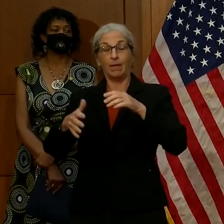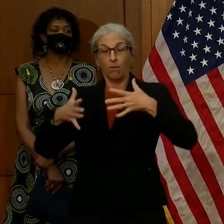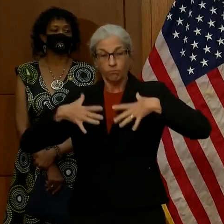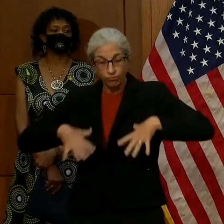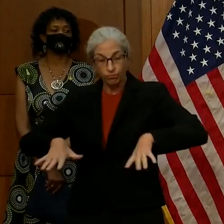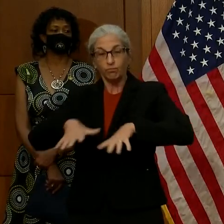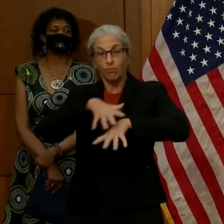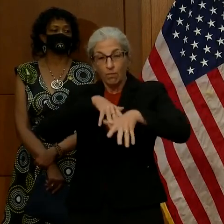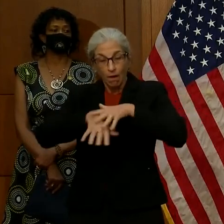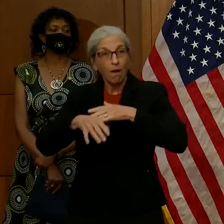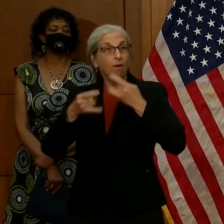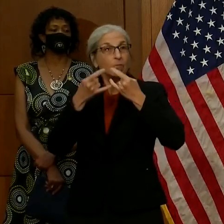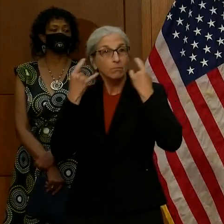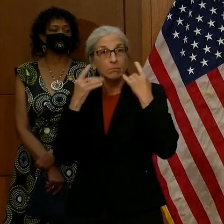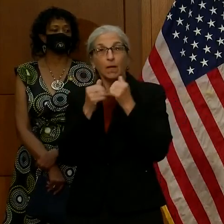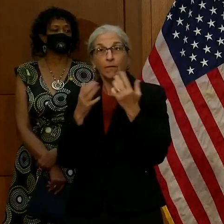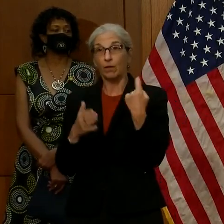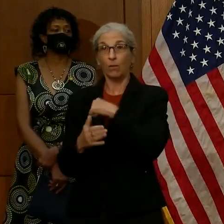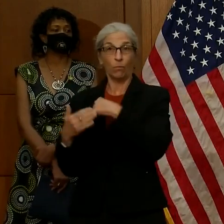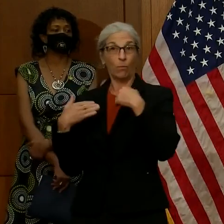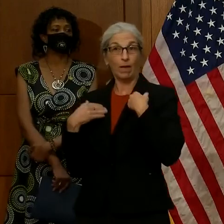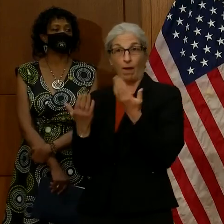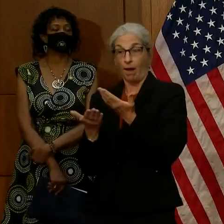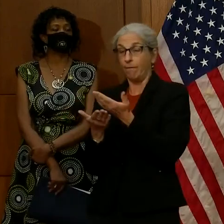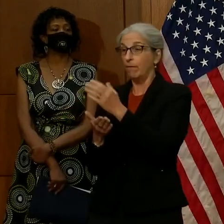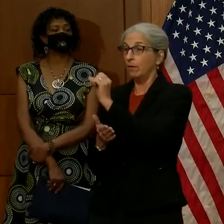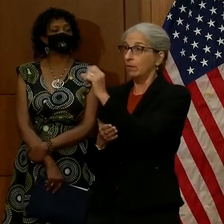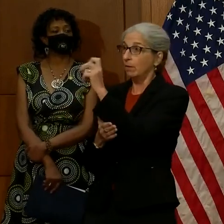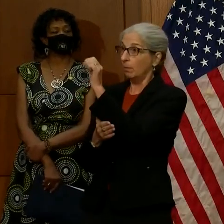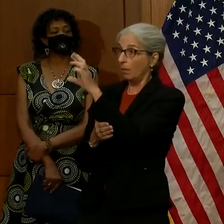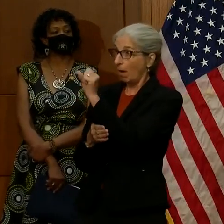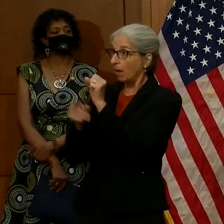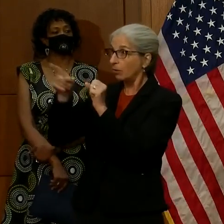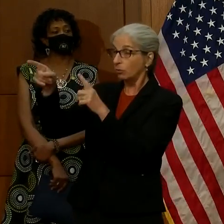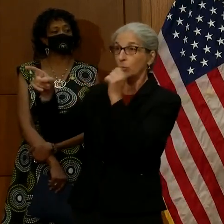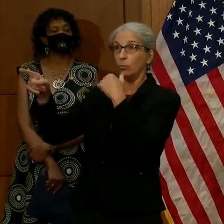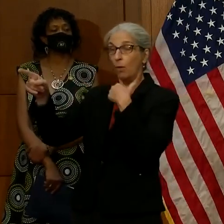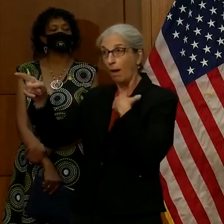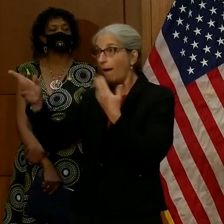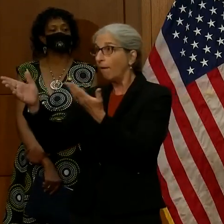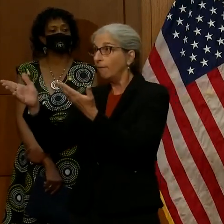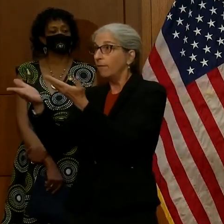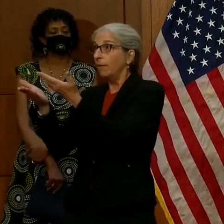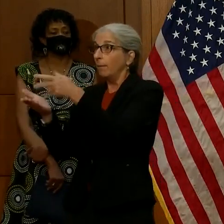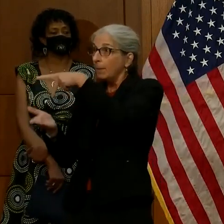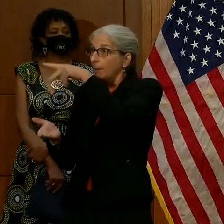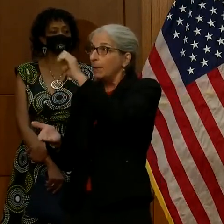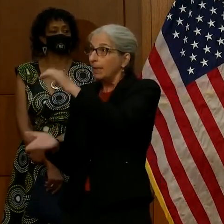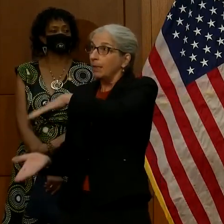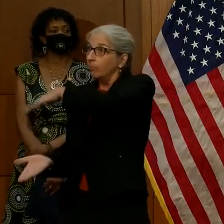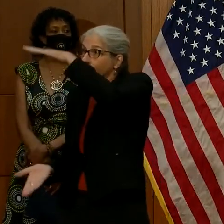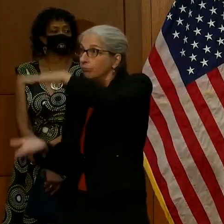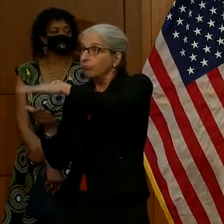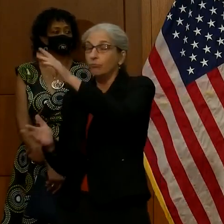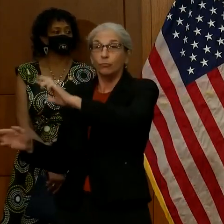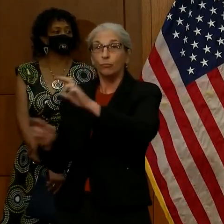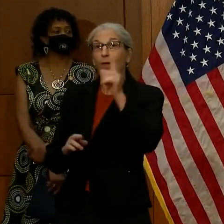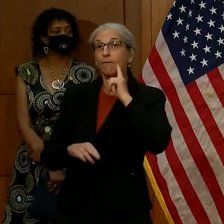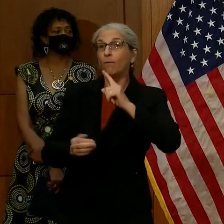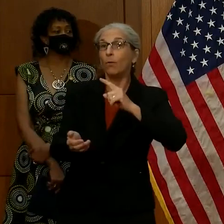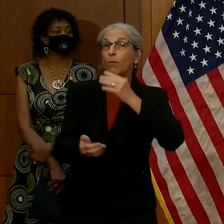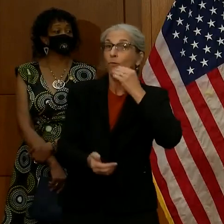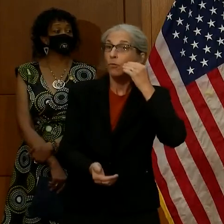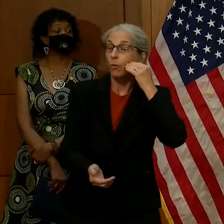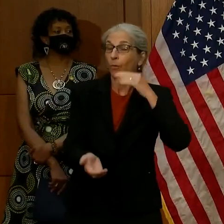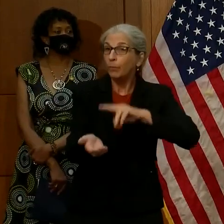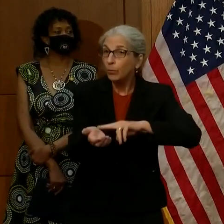suppliers, and so for our nursing homes, for our hospitals, those are going to be vitally important this